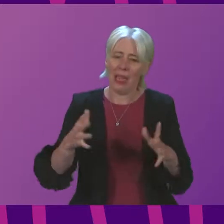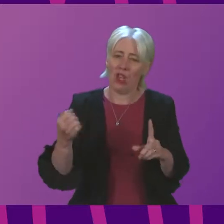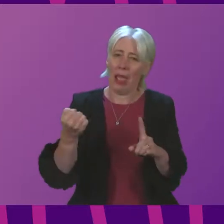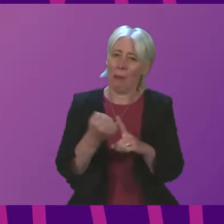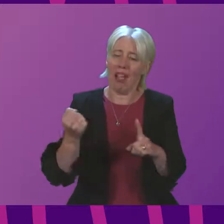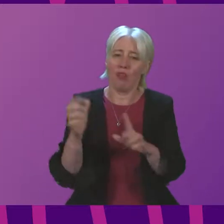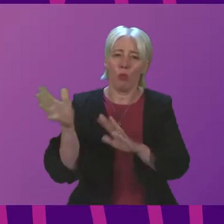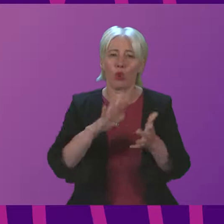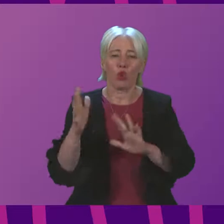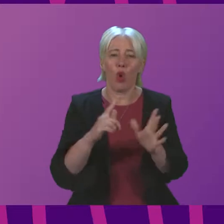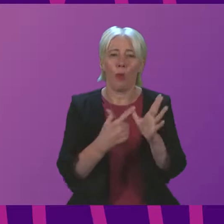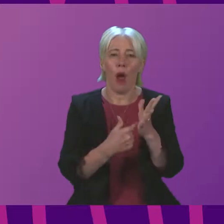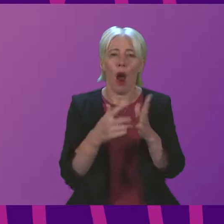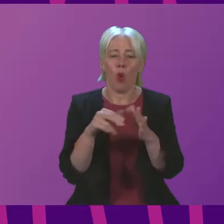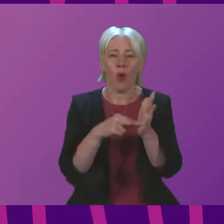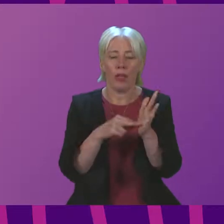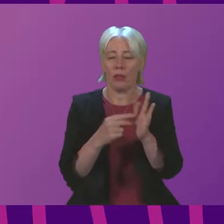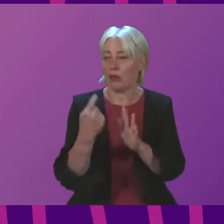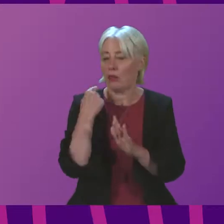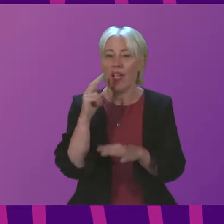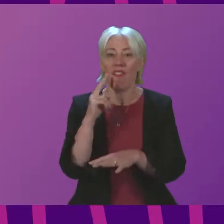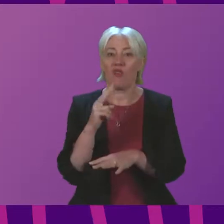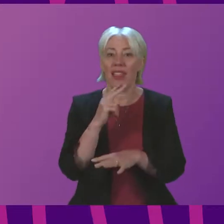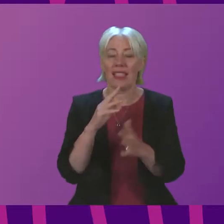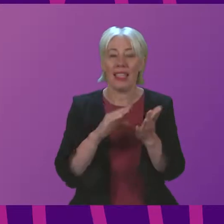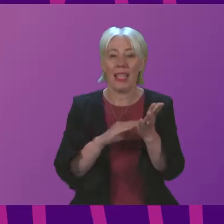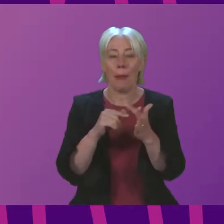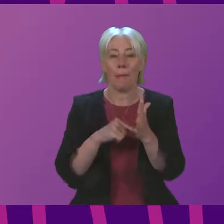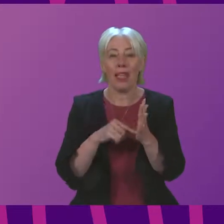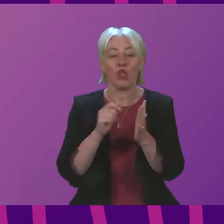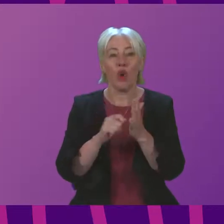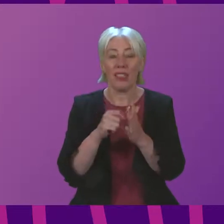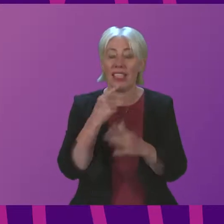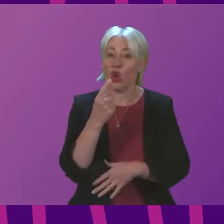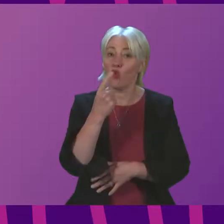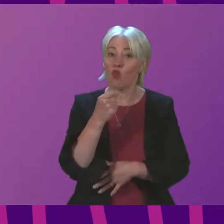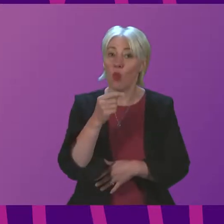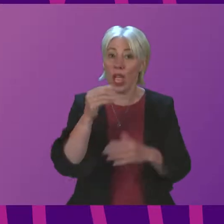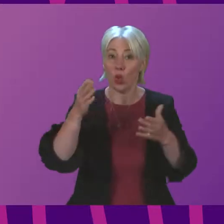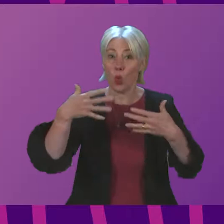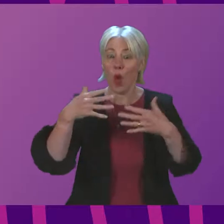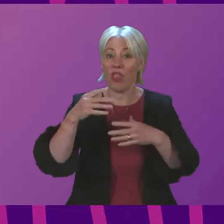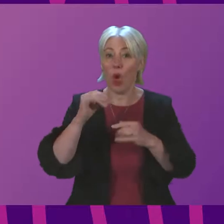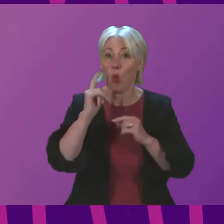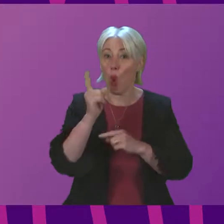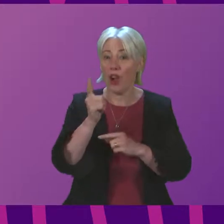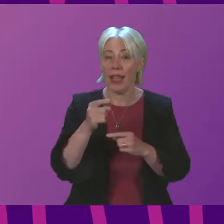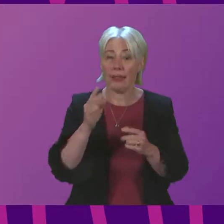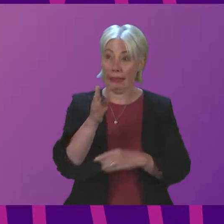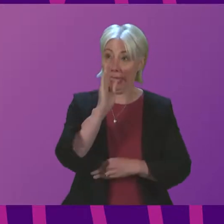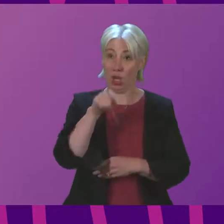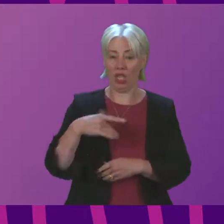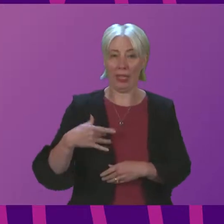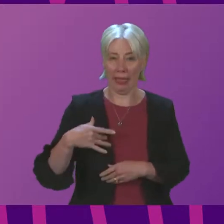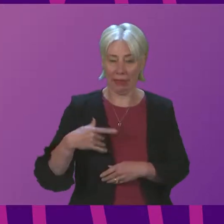Arwen. On Friday, the Met Office took the serious step of issuing a red weather warning of danger to life. Classification